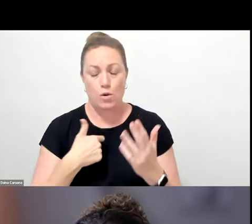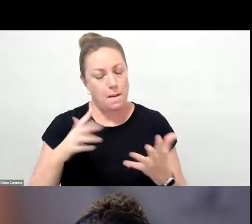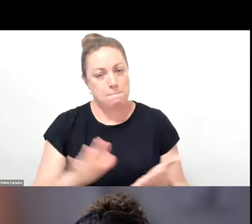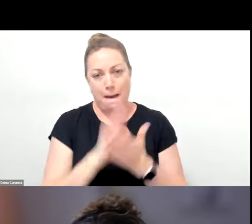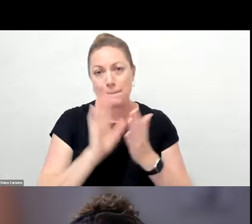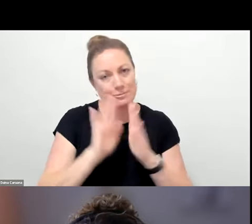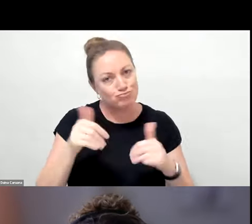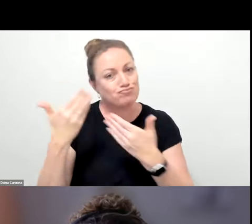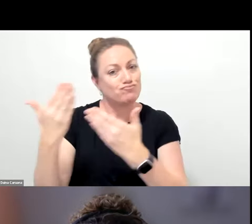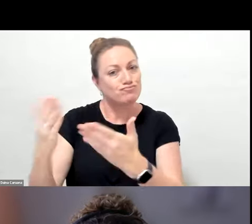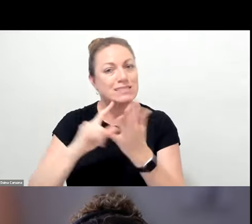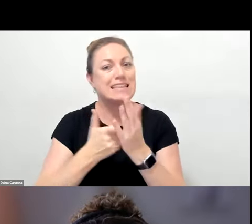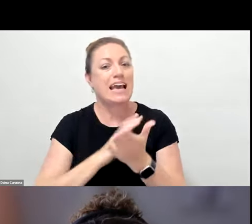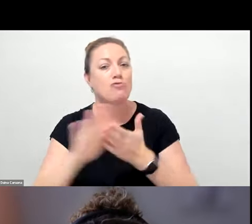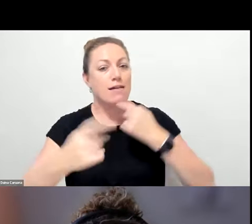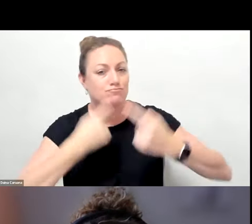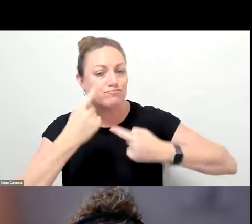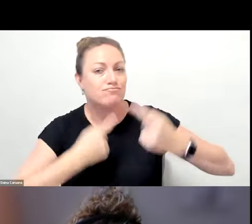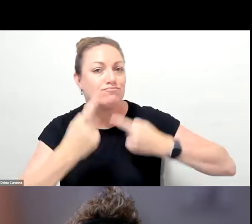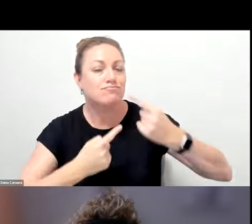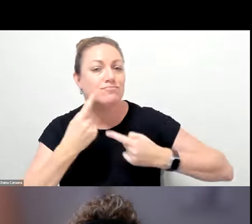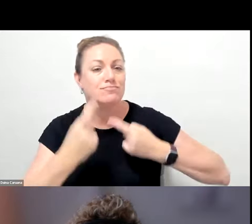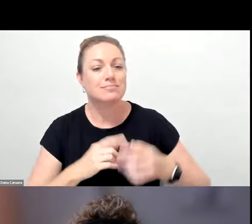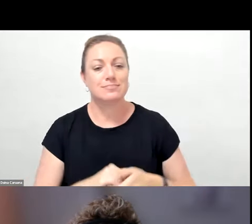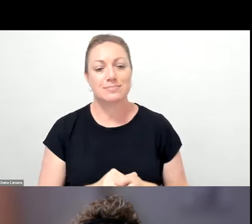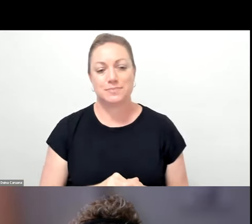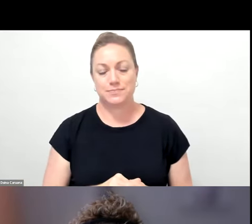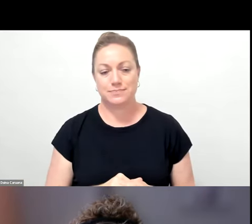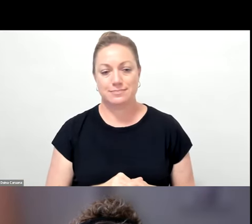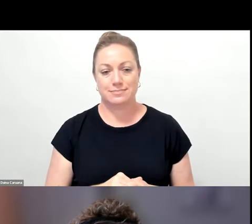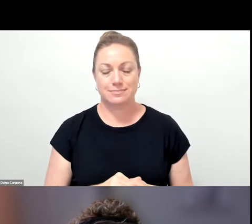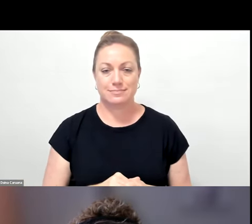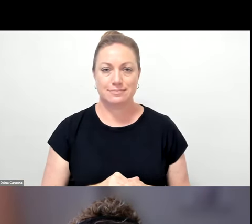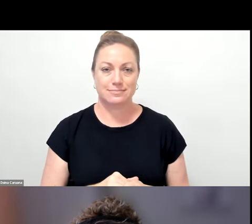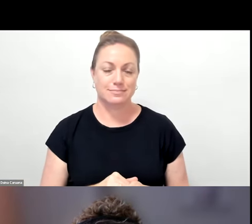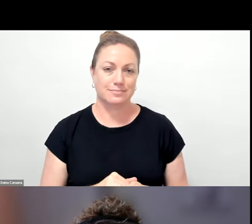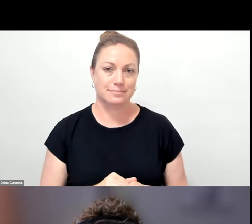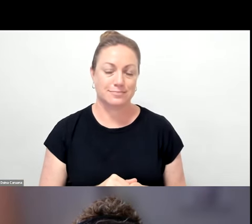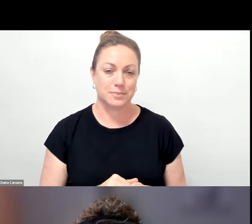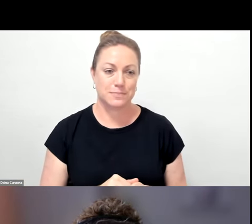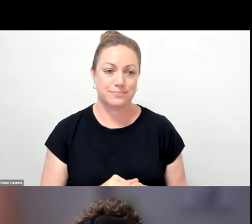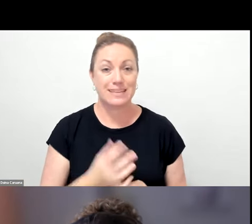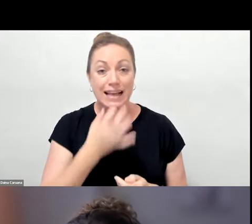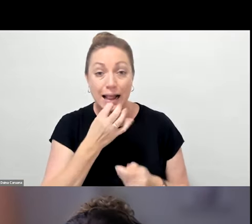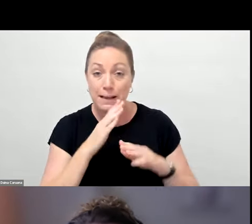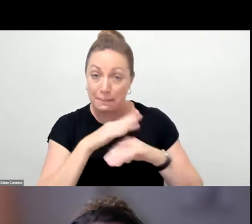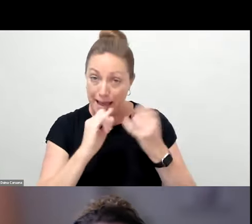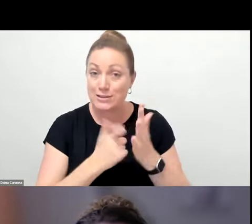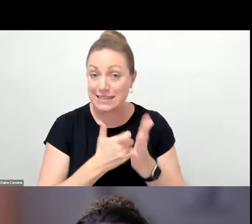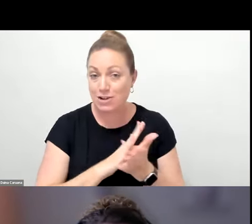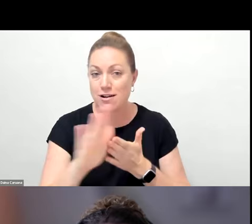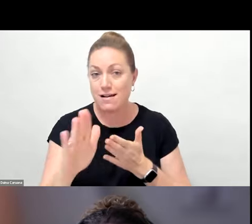to describe. But you can see on the inside, we've got a little bit of about Sarah in there.